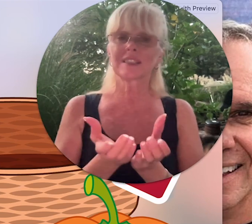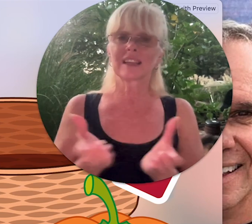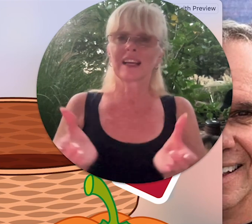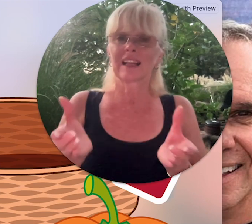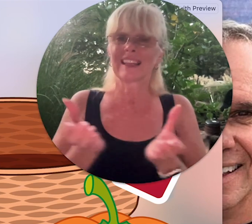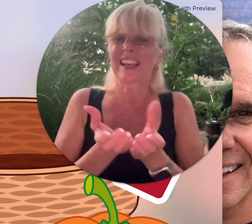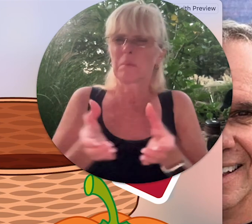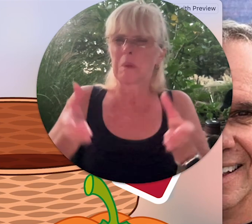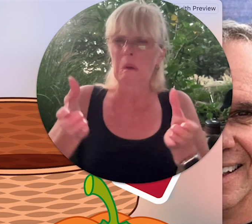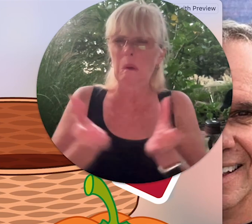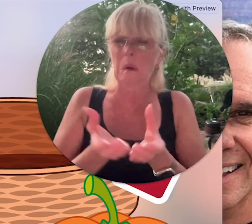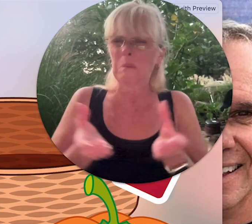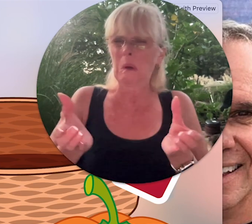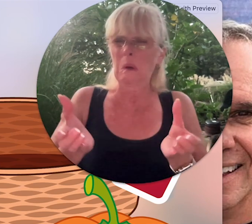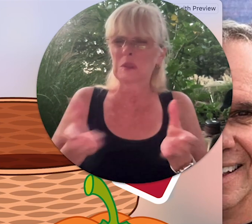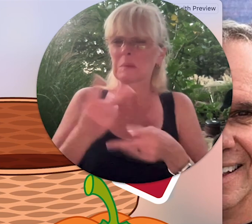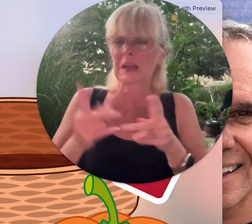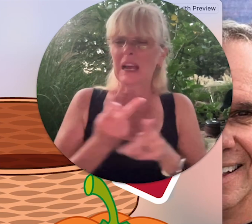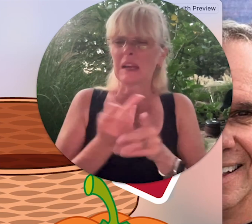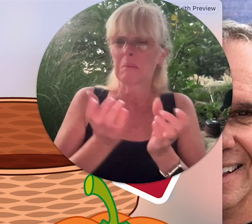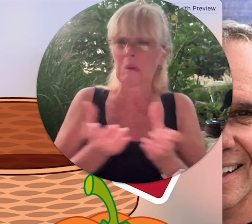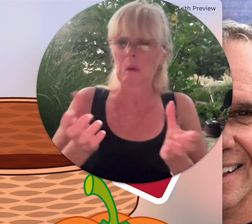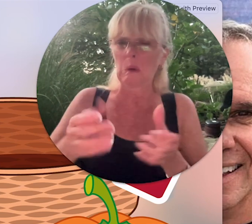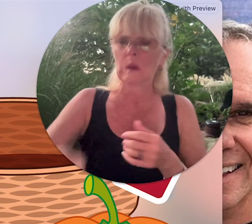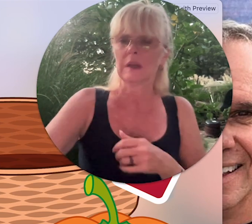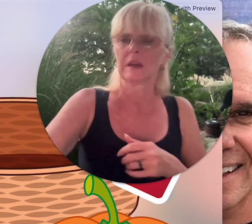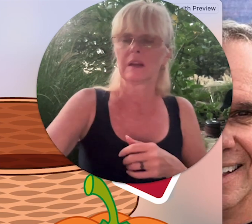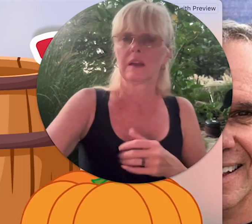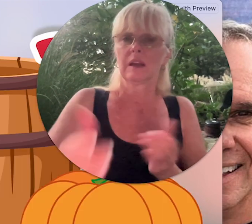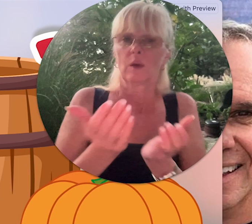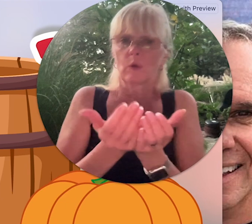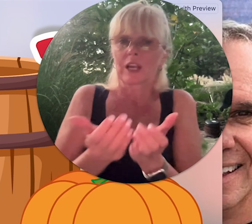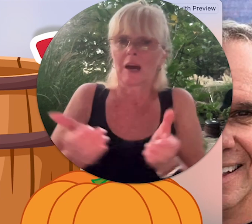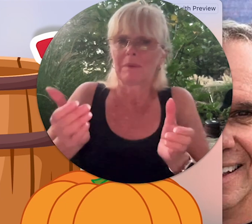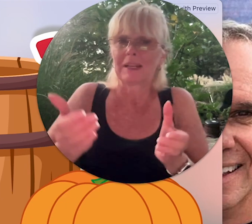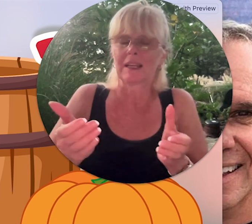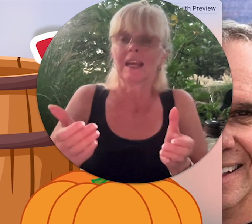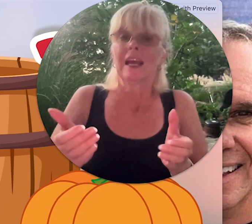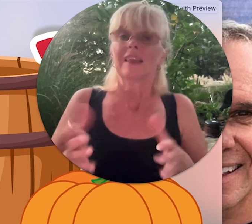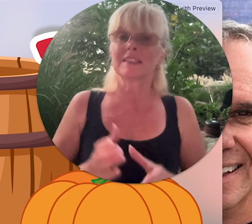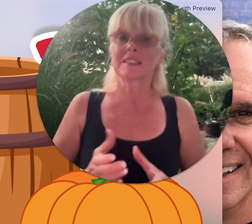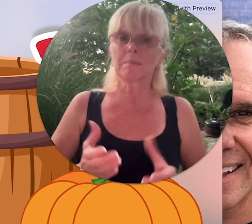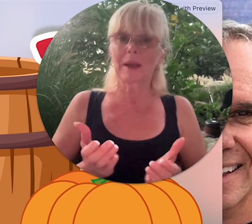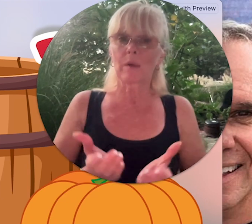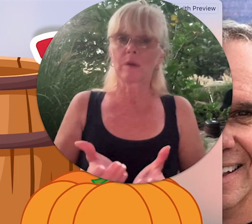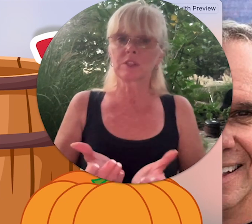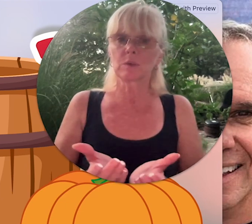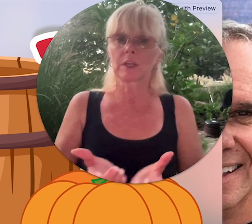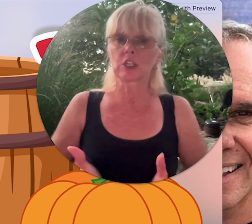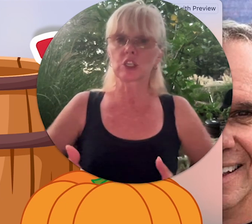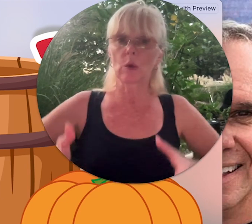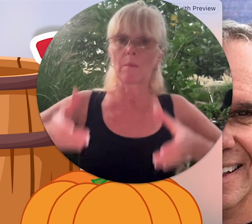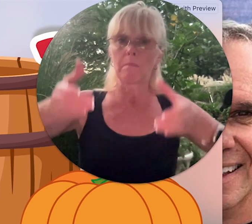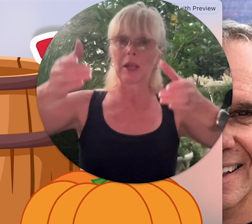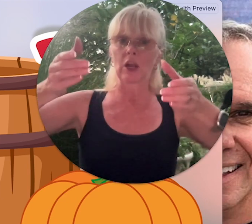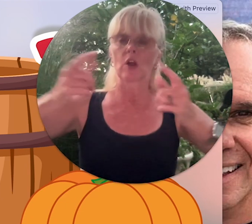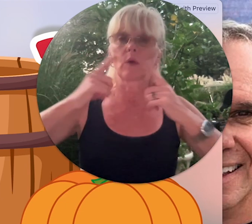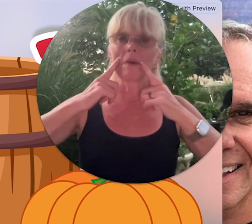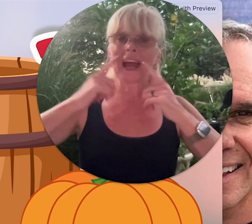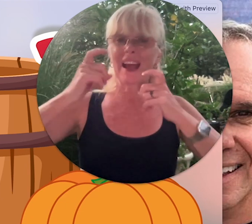like a bowl a bowl some kind of bowl we're cupping it this is a barrow so we're gonna show it bigger we might have